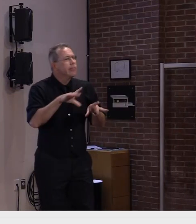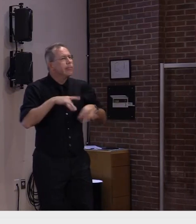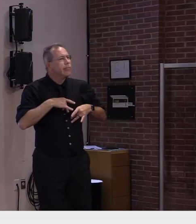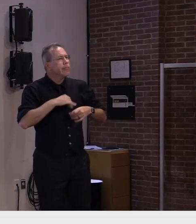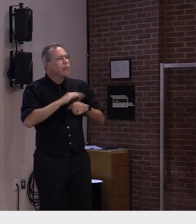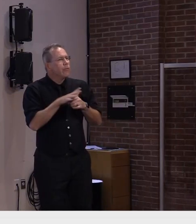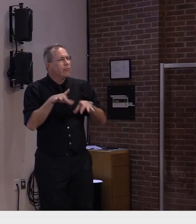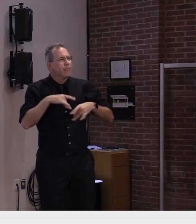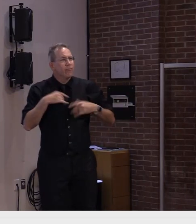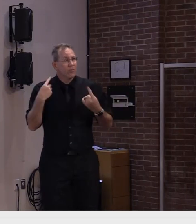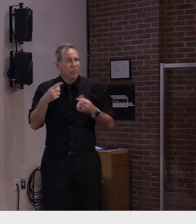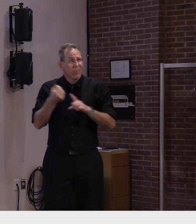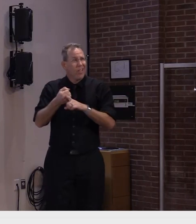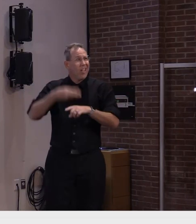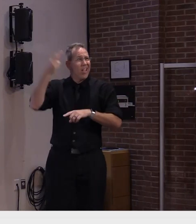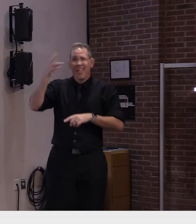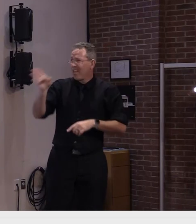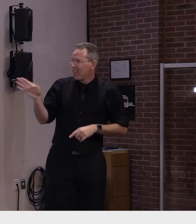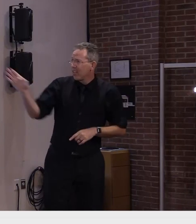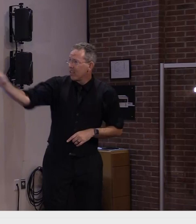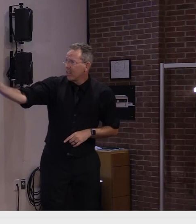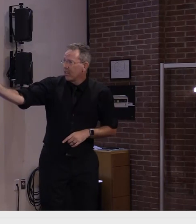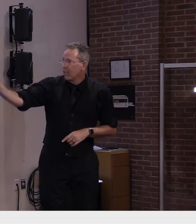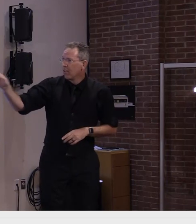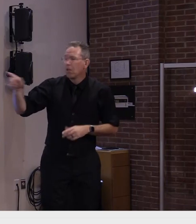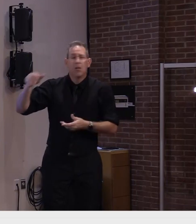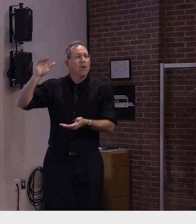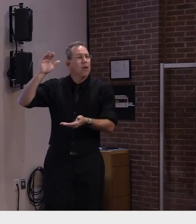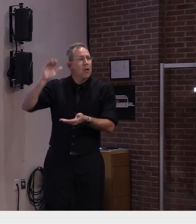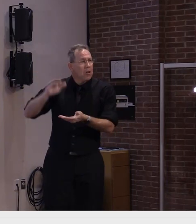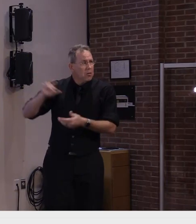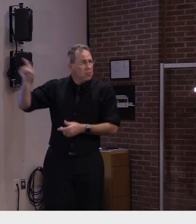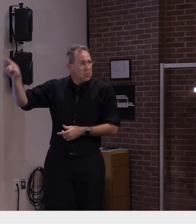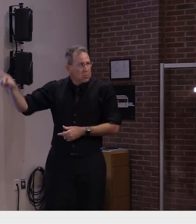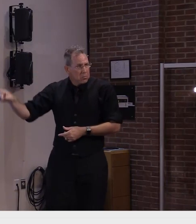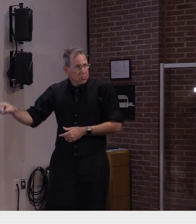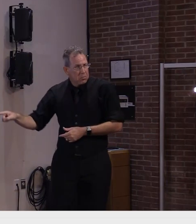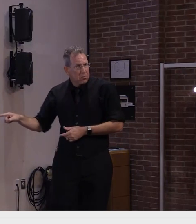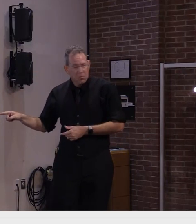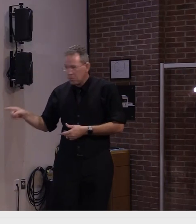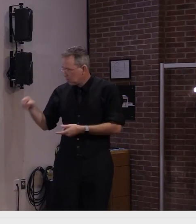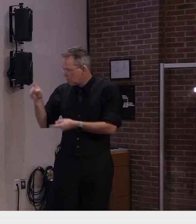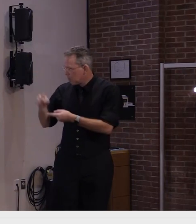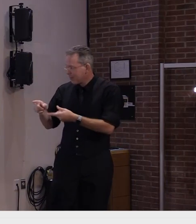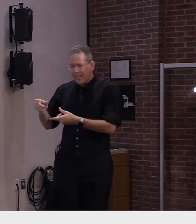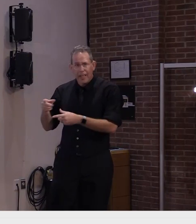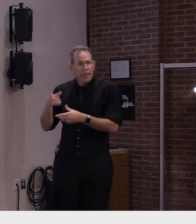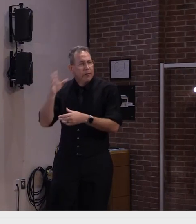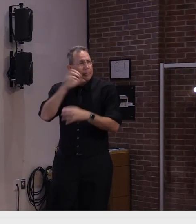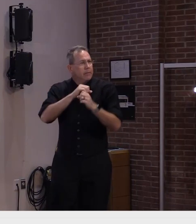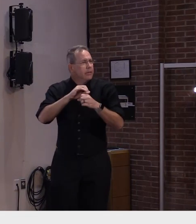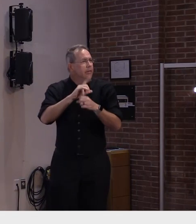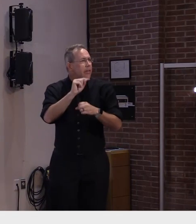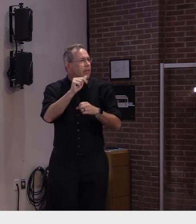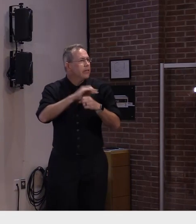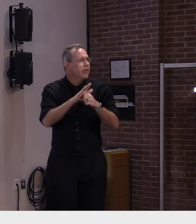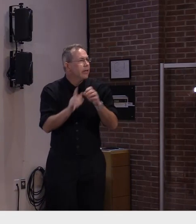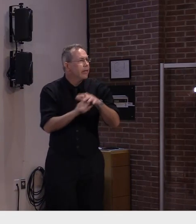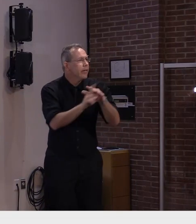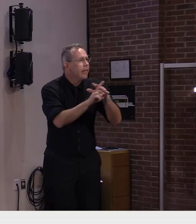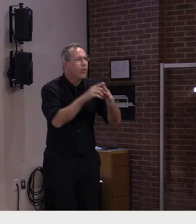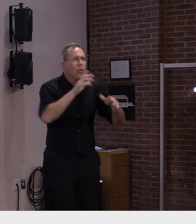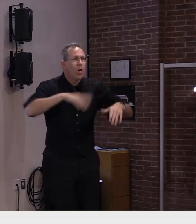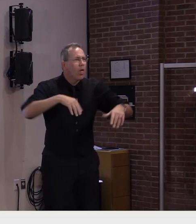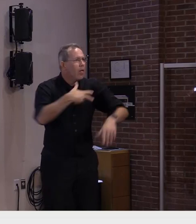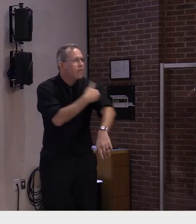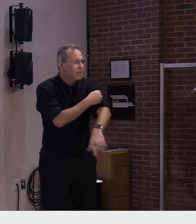vermonters who are fully vaccinated and the case rates and then looks at the case rates of those vermonters who are not fully vaccinated so a few weeks ago